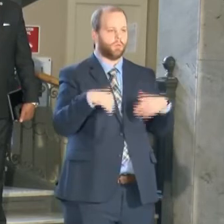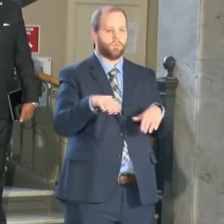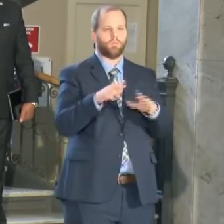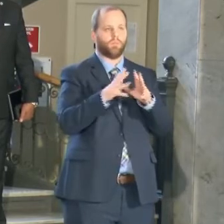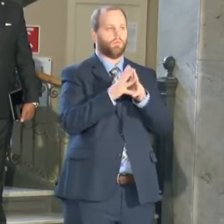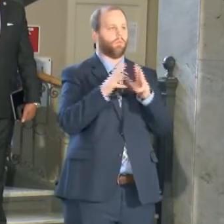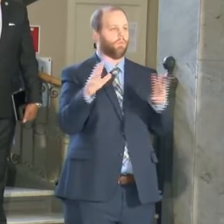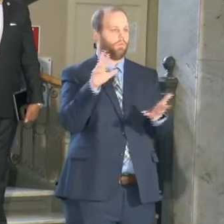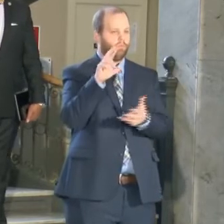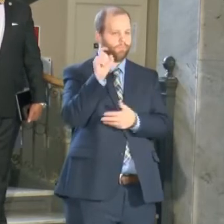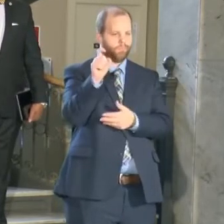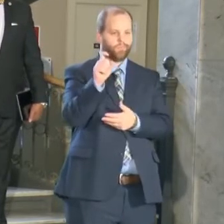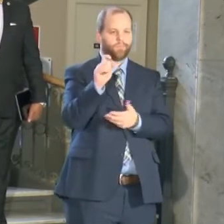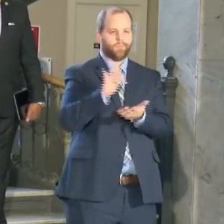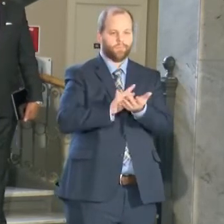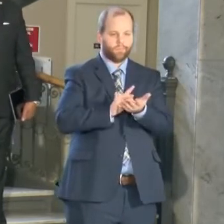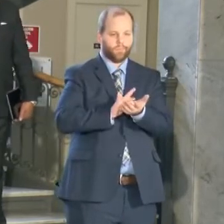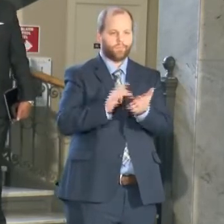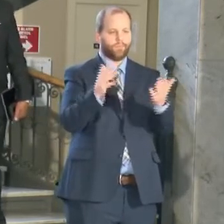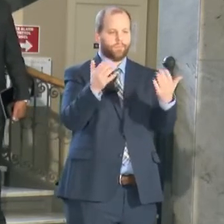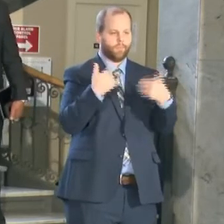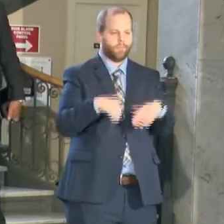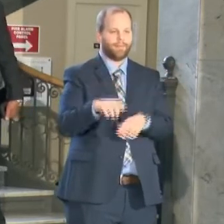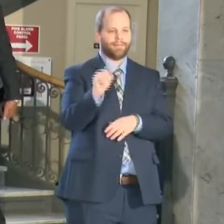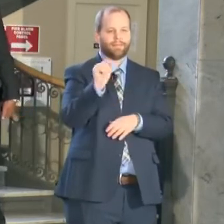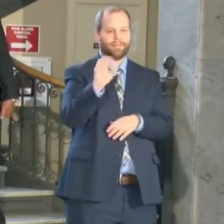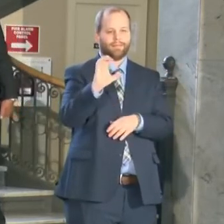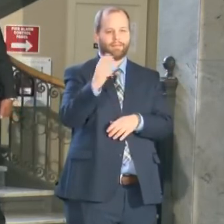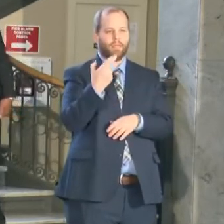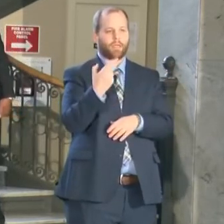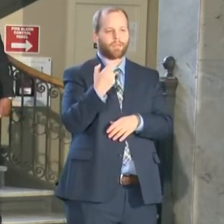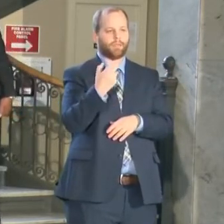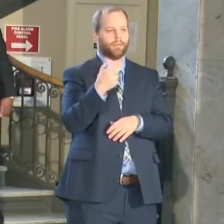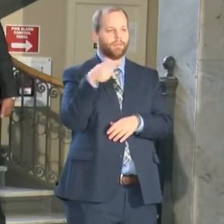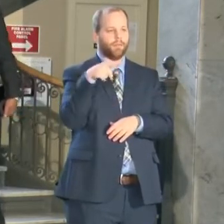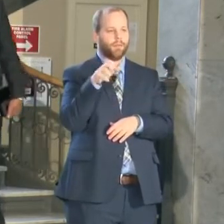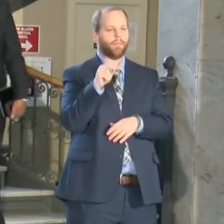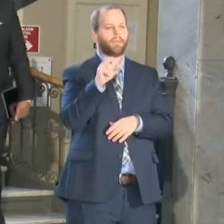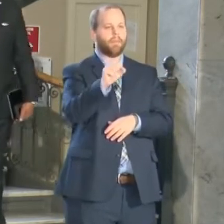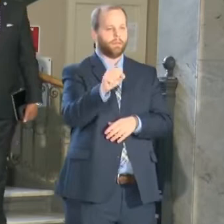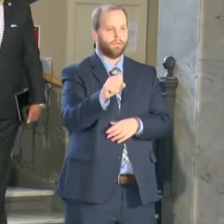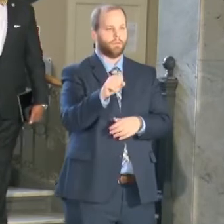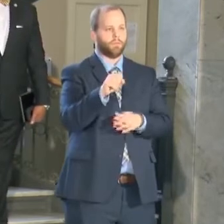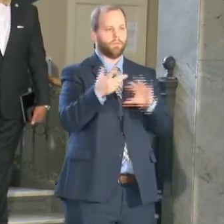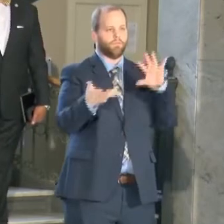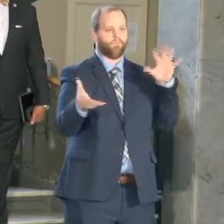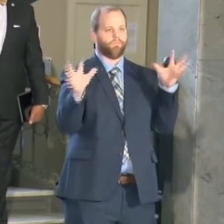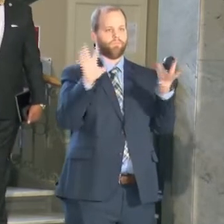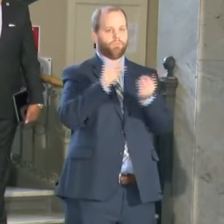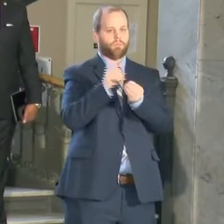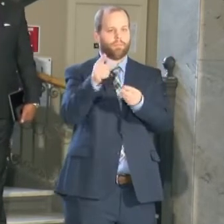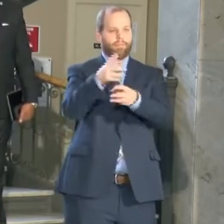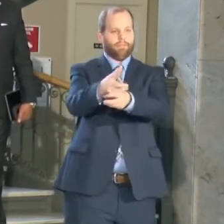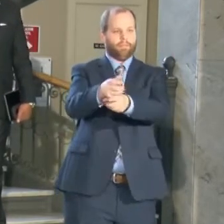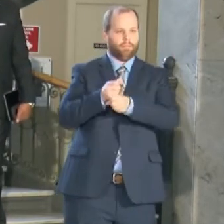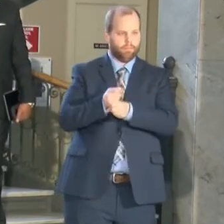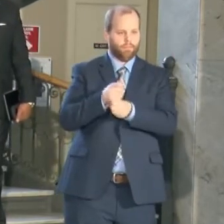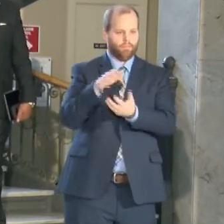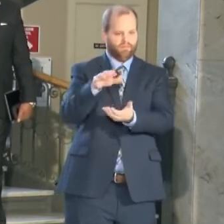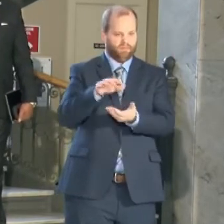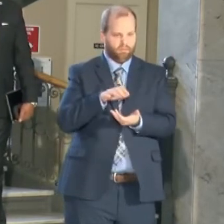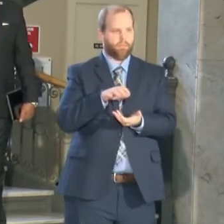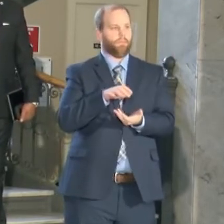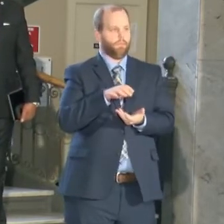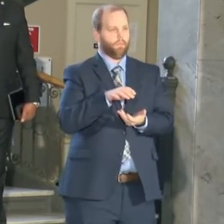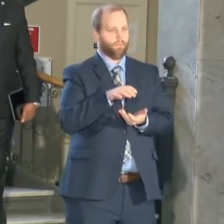and 12 prepackaged TCH pens. These are the things that these men and women are doing on a daily